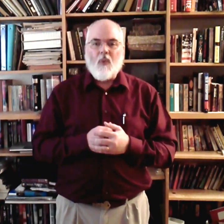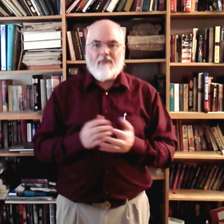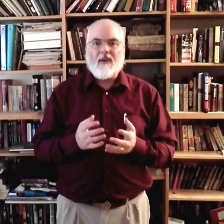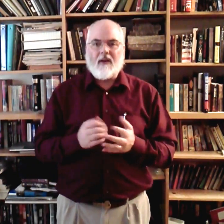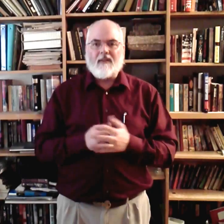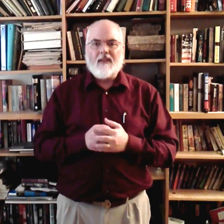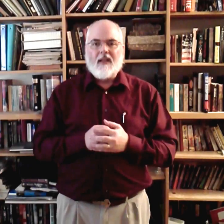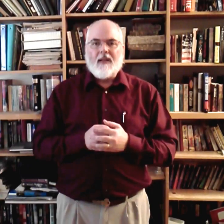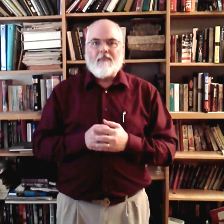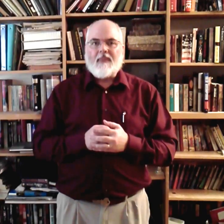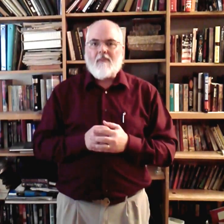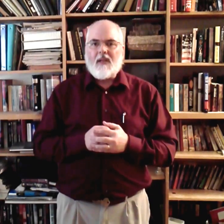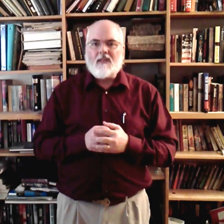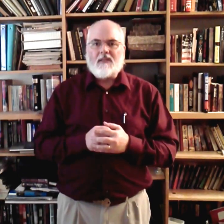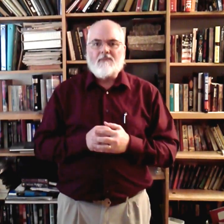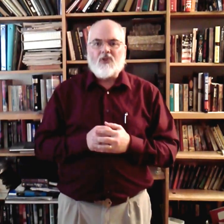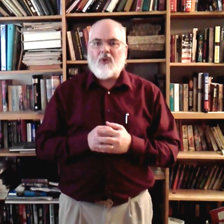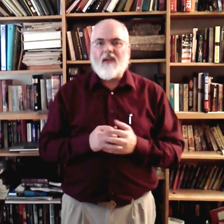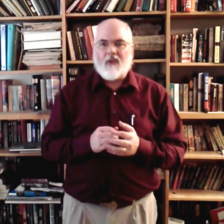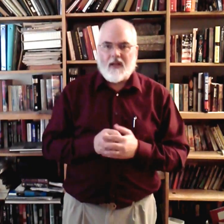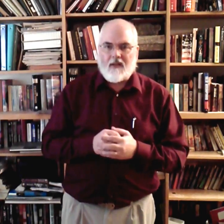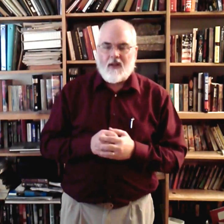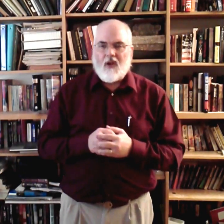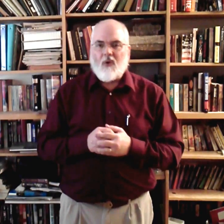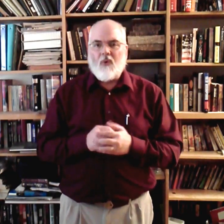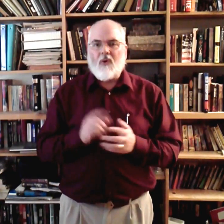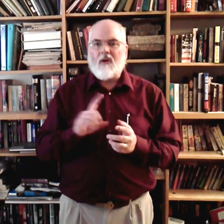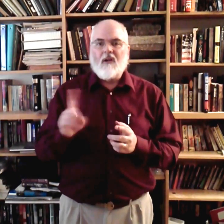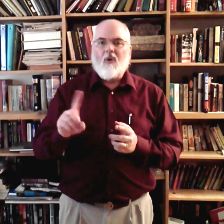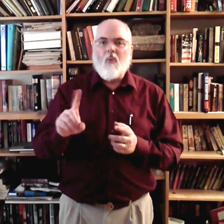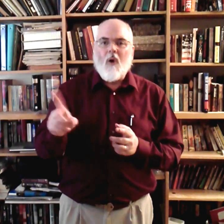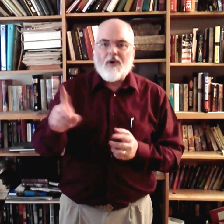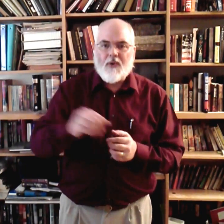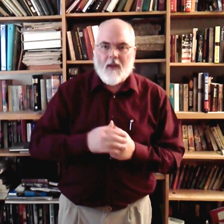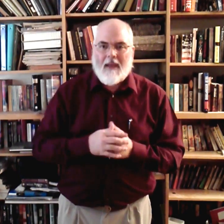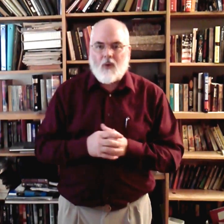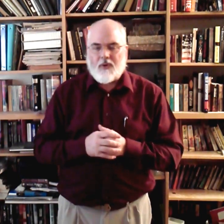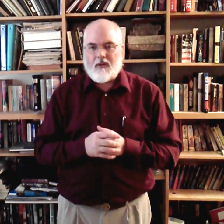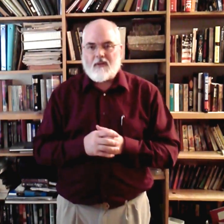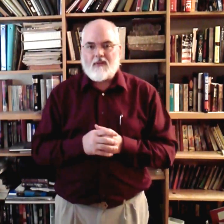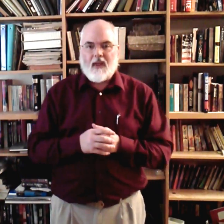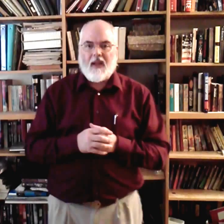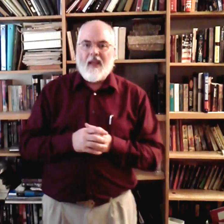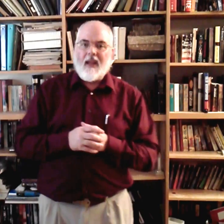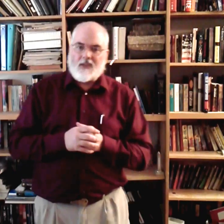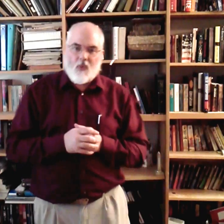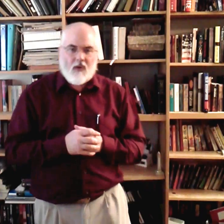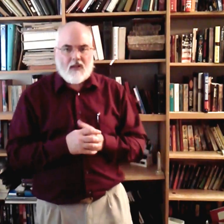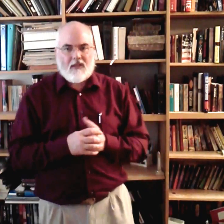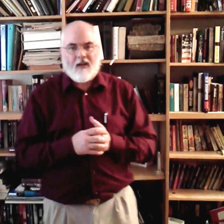Wayfaring. That means traveling or wandering about. Okay? And so, we're going to sign it